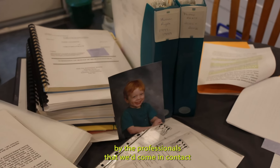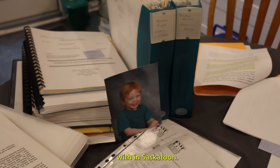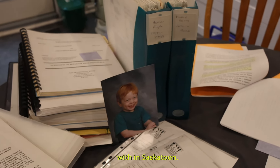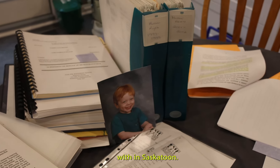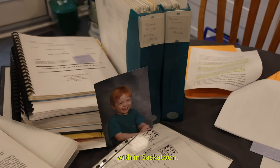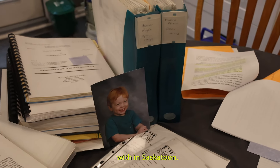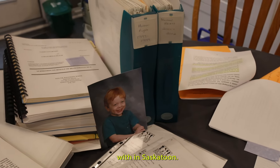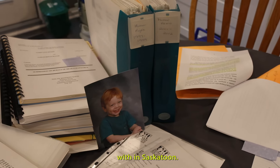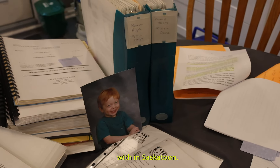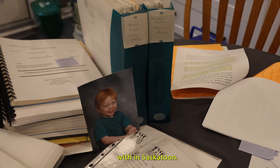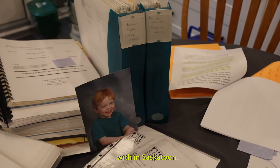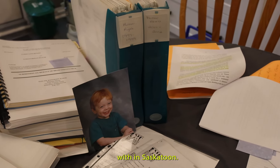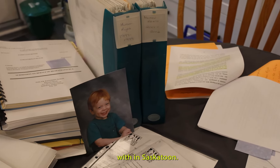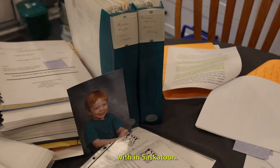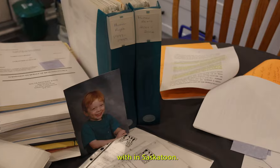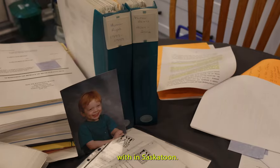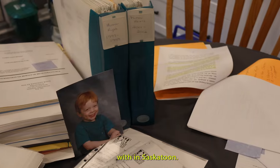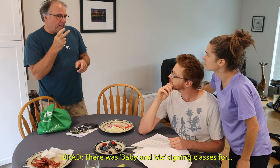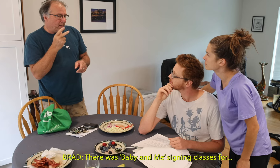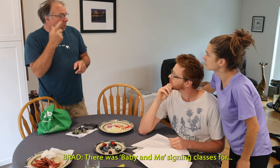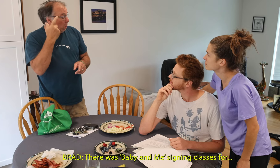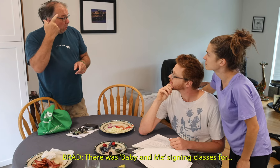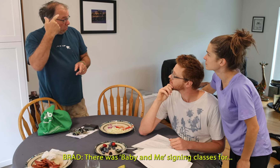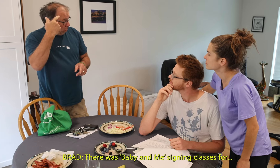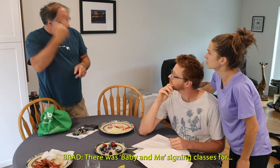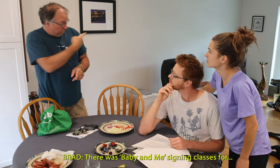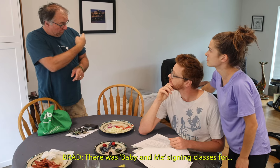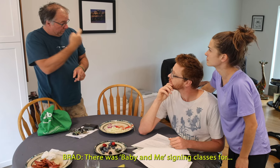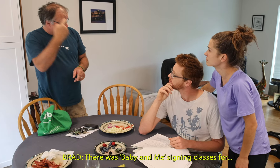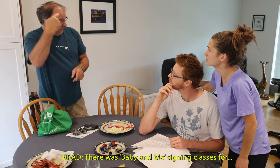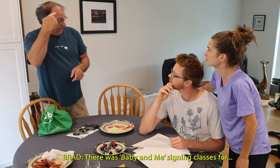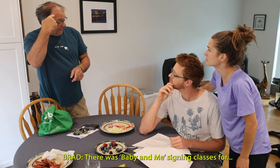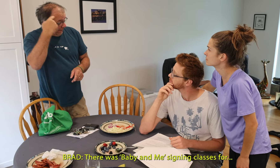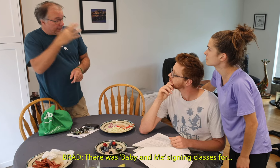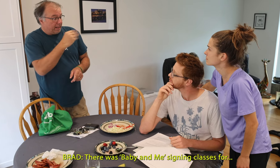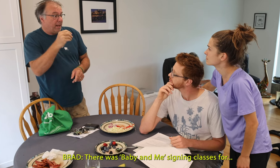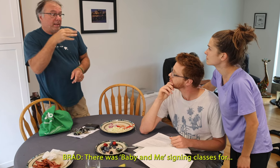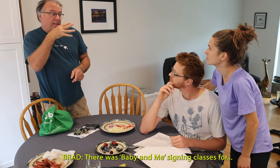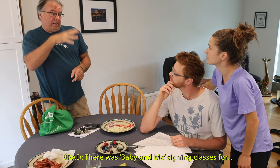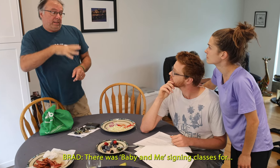with in Saskatoon. There was baby and me signing classes for